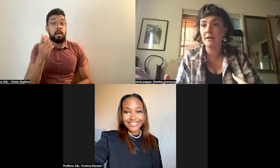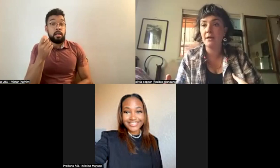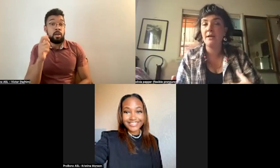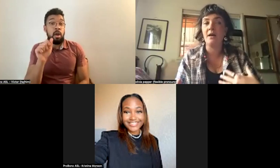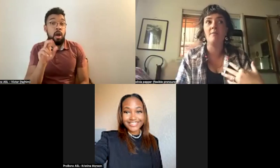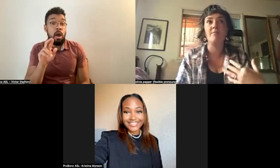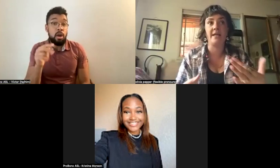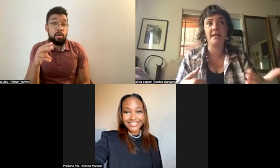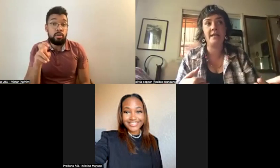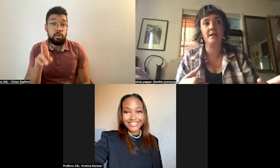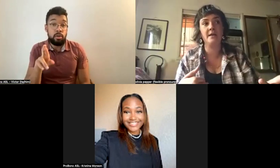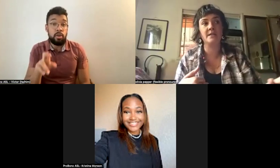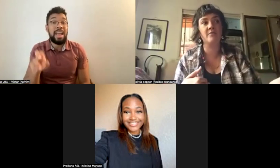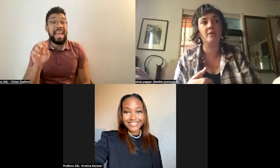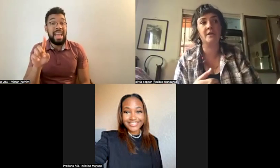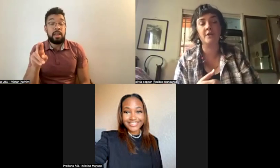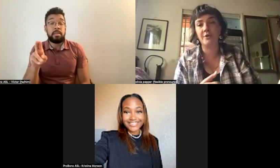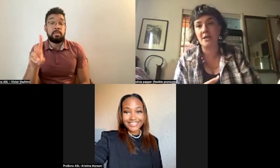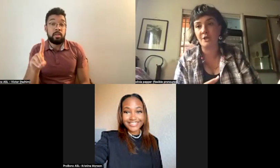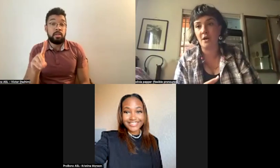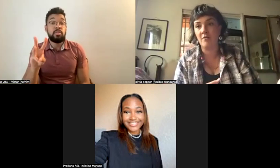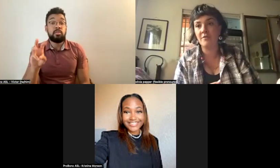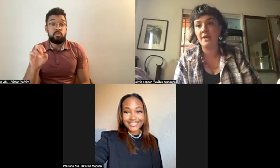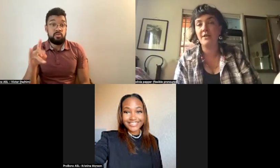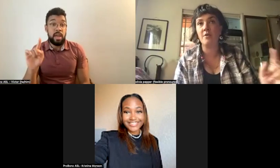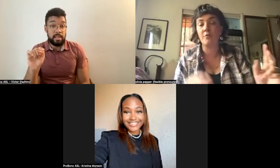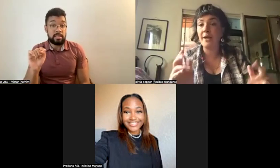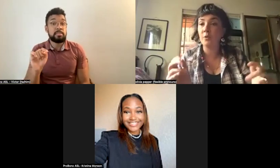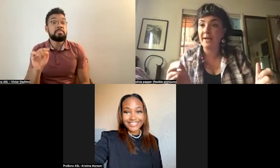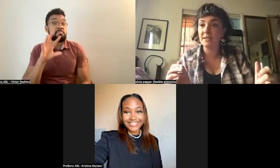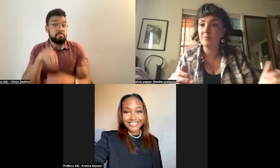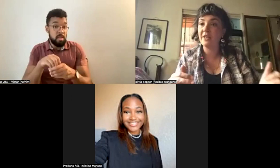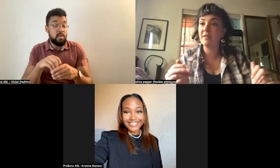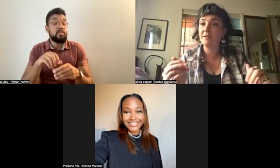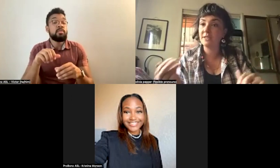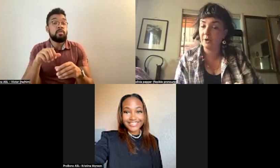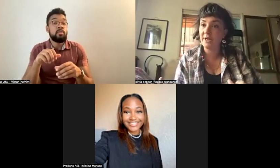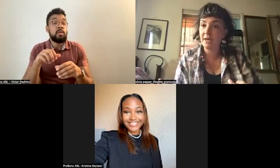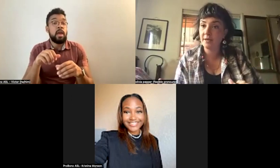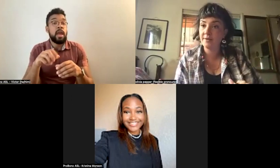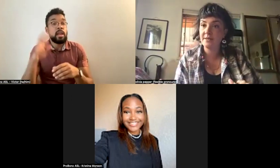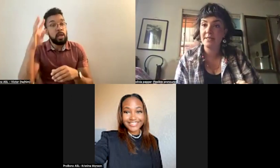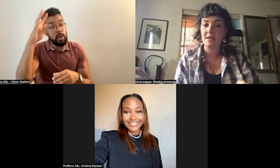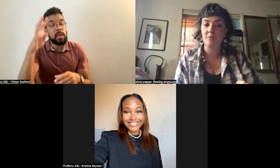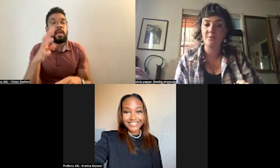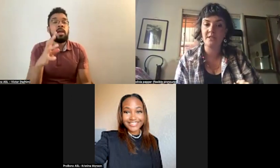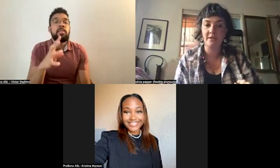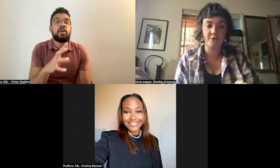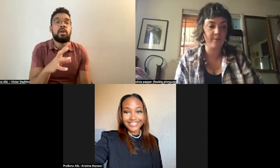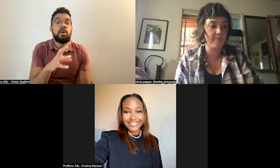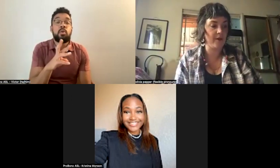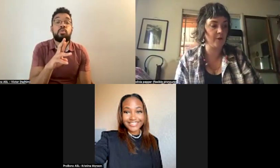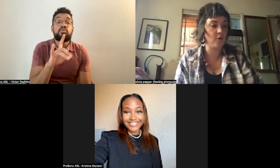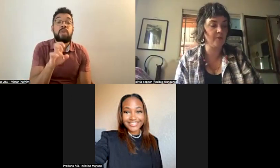working, and he is involved in the creation of the Rider Waite-Smith Tarot deck, which was